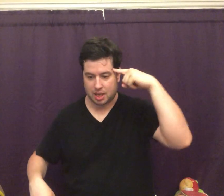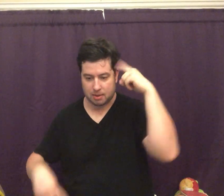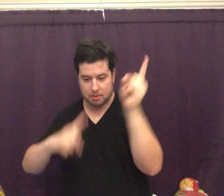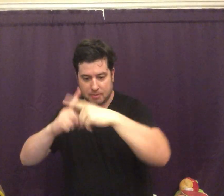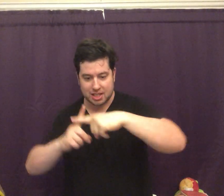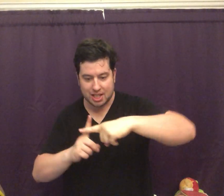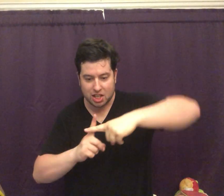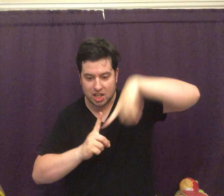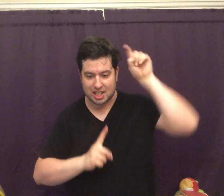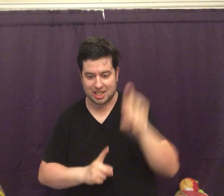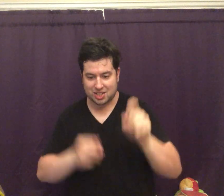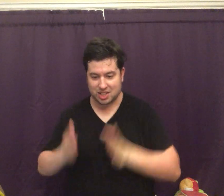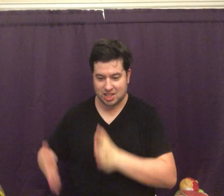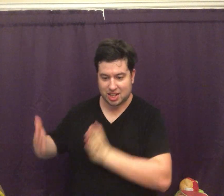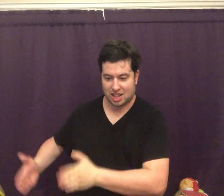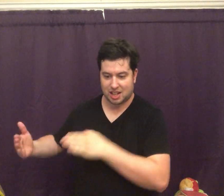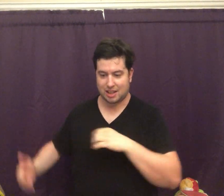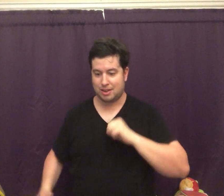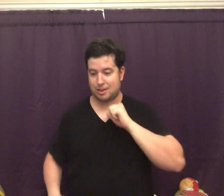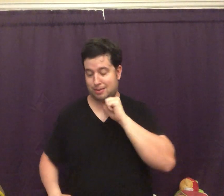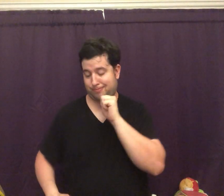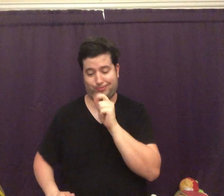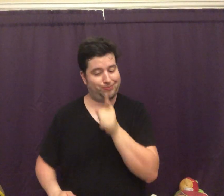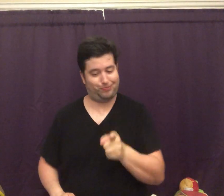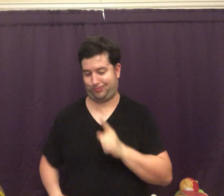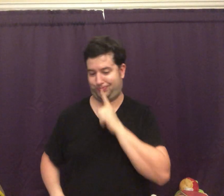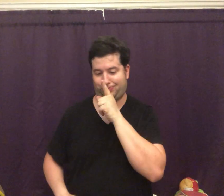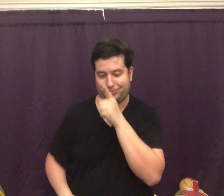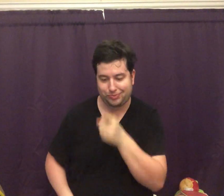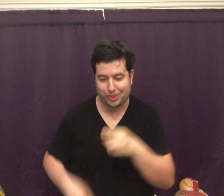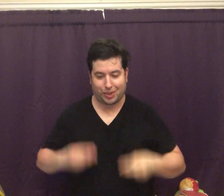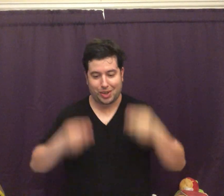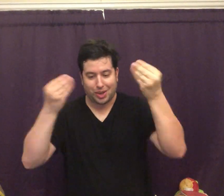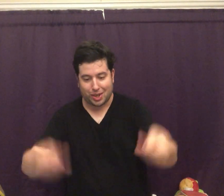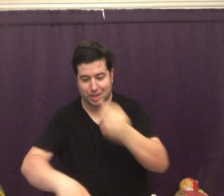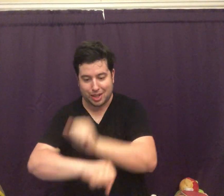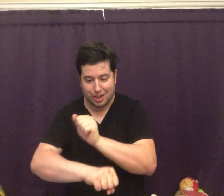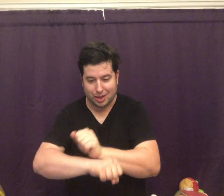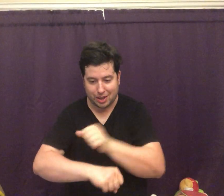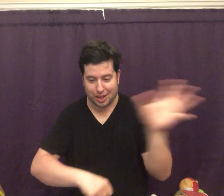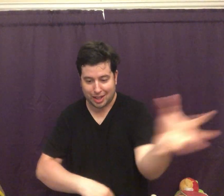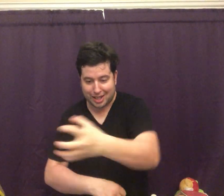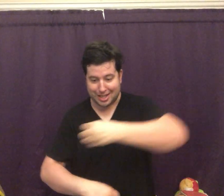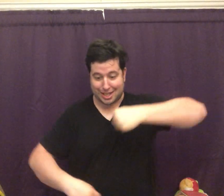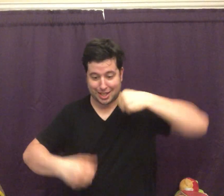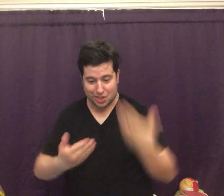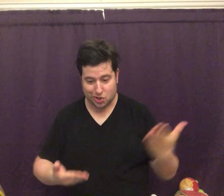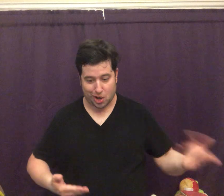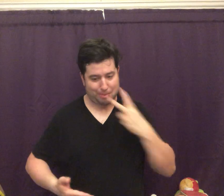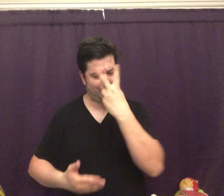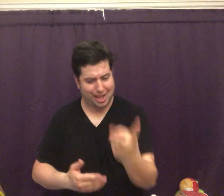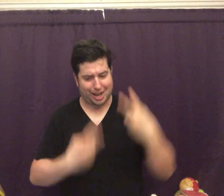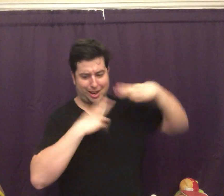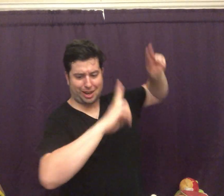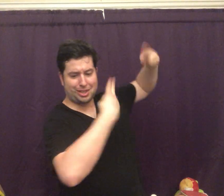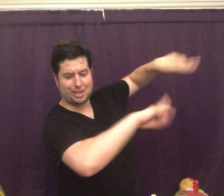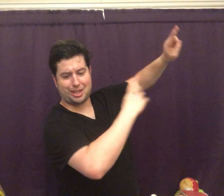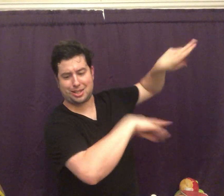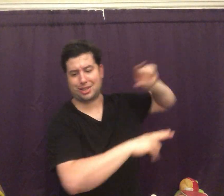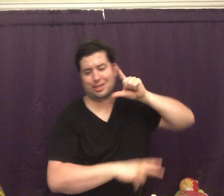optimistic. She needed structure in her life, she wasn't realistic. I gave her chores, I took away the things that she'd enjoy. But then I caught her singing songs